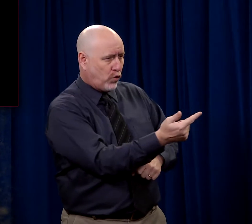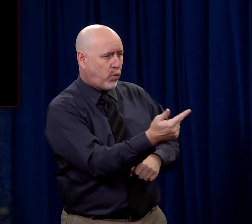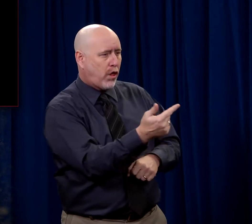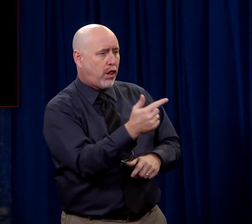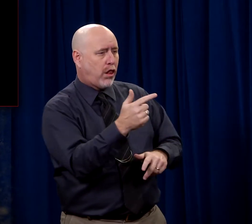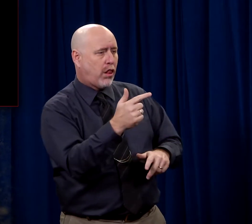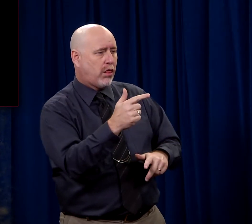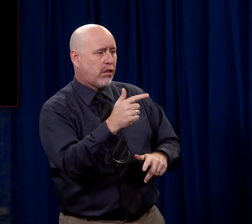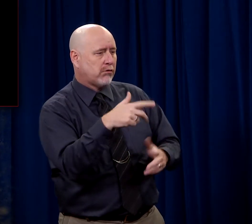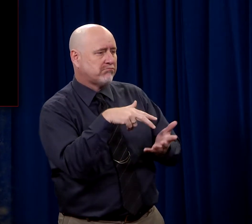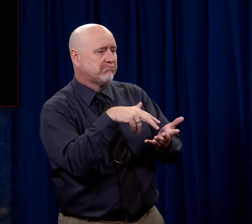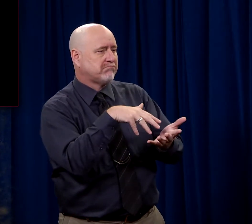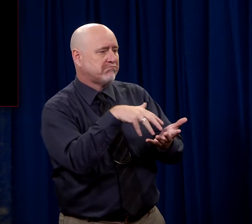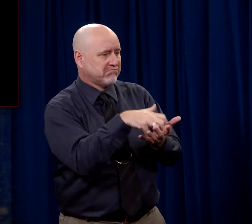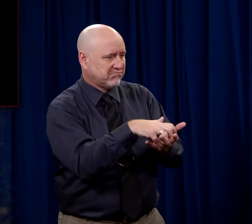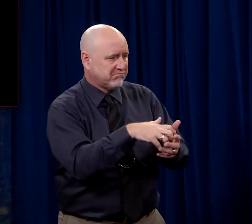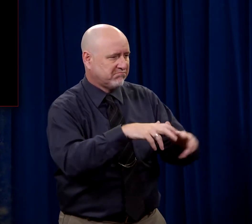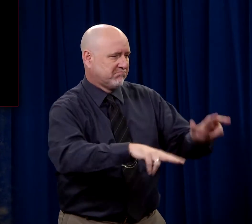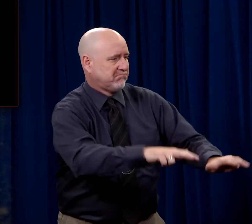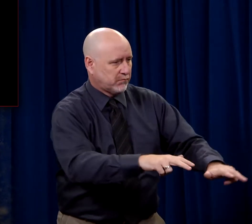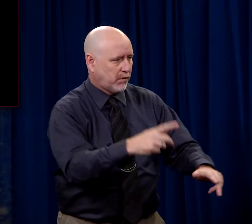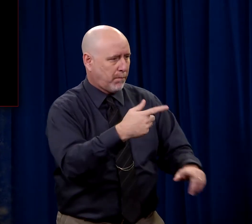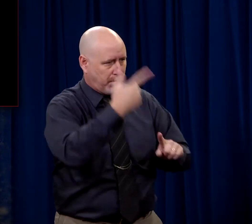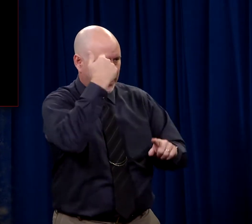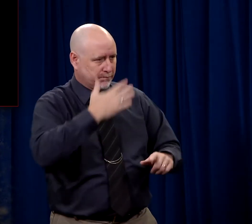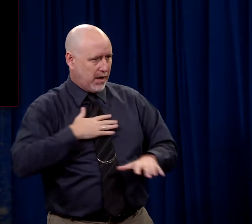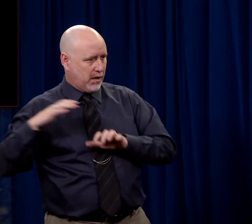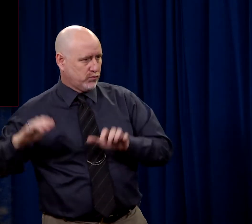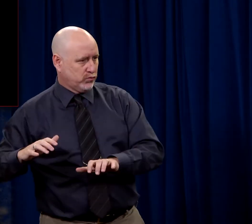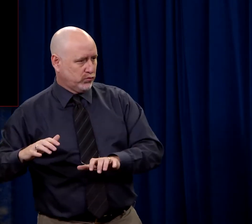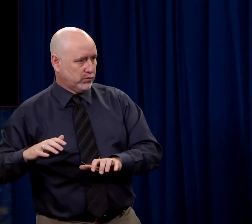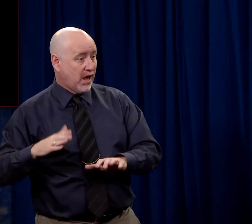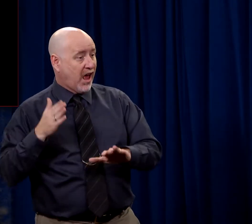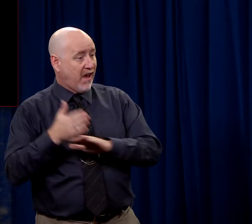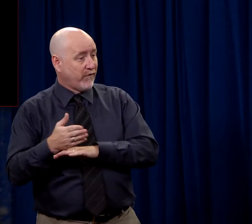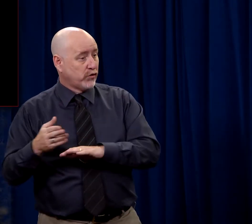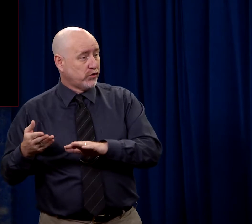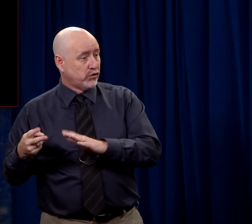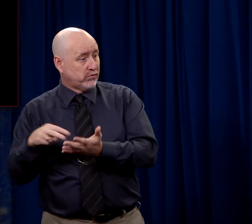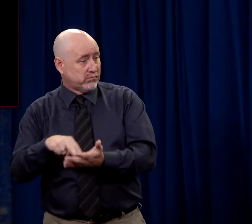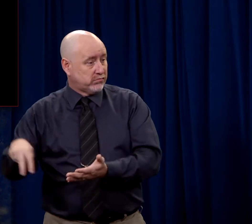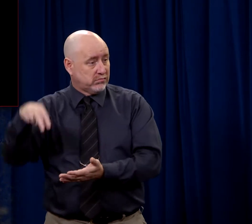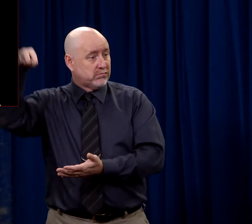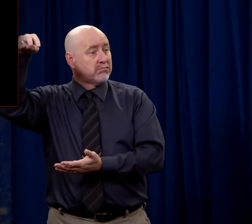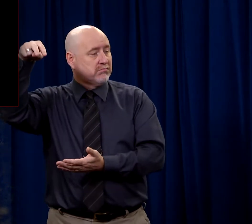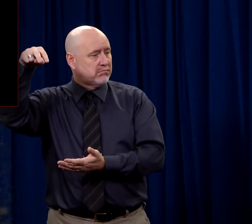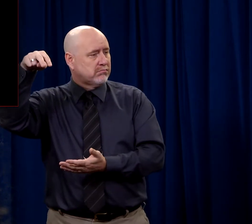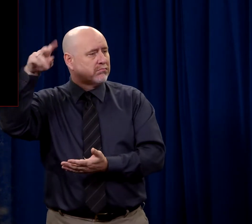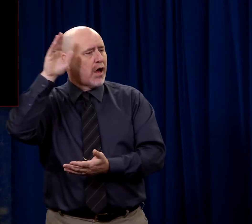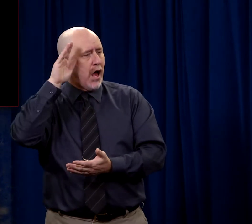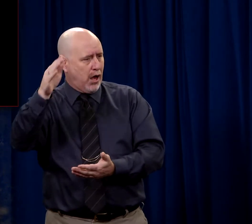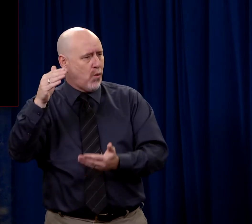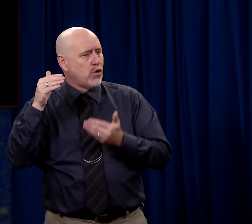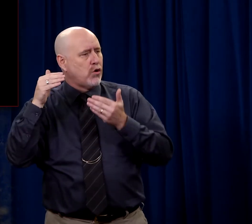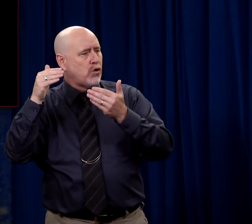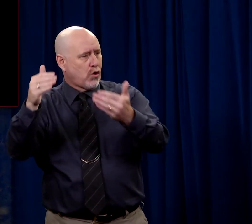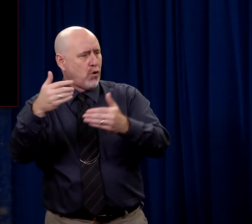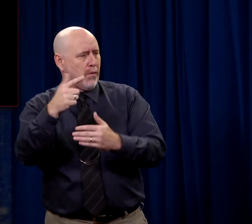going to stumble because of me. But after I've been raised, that is from the dead, I will go and go to